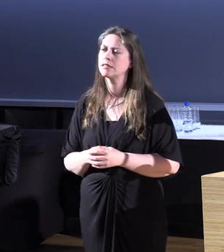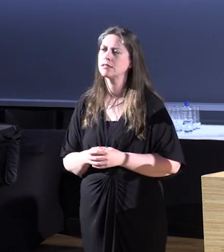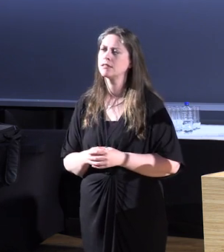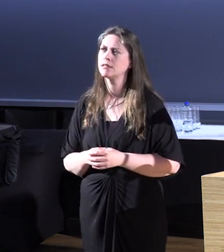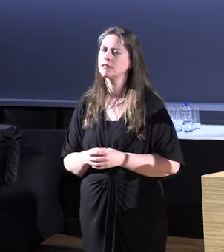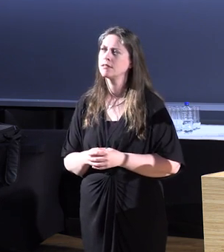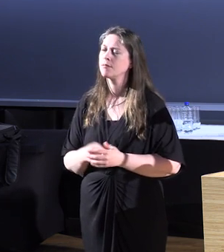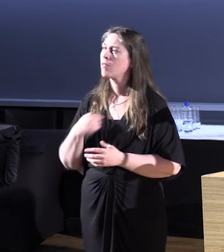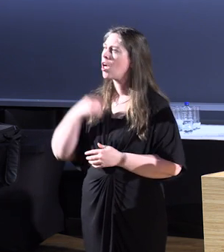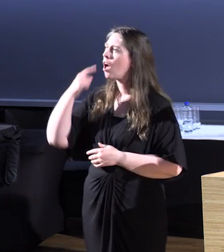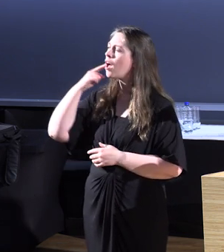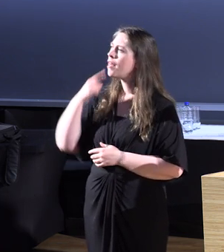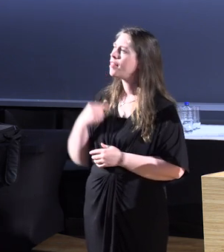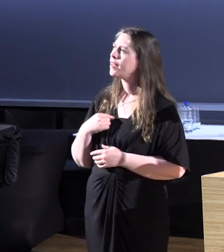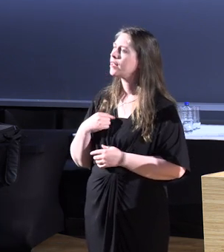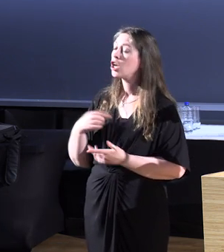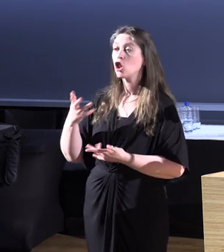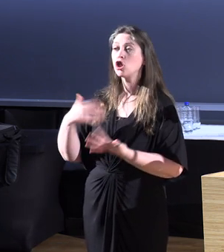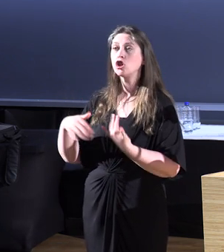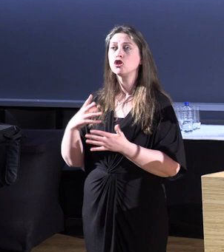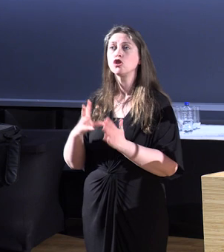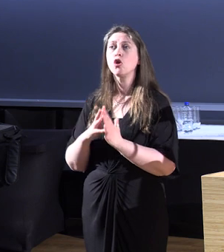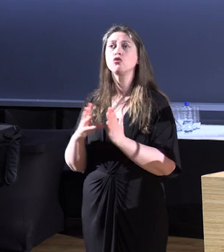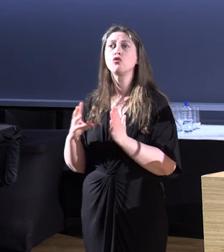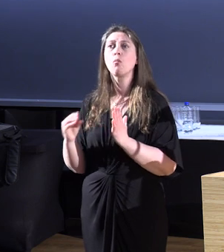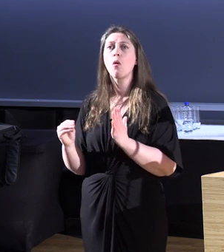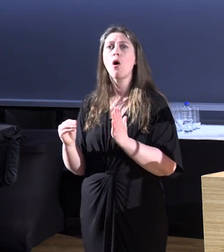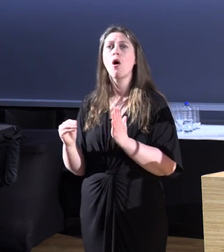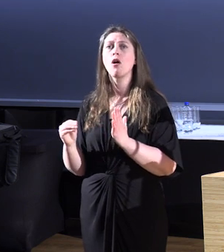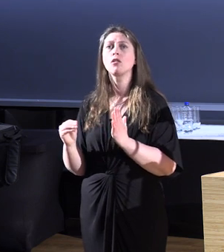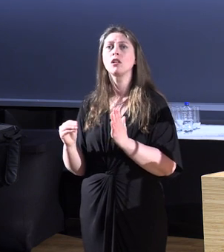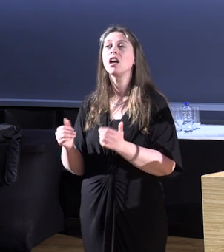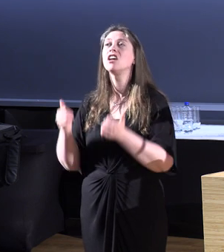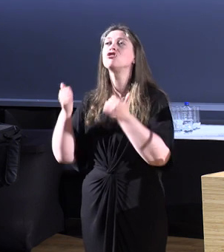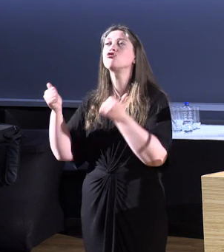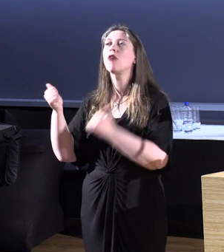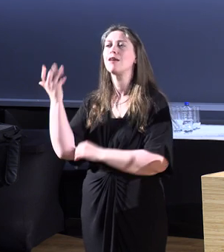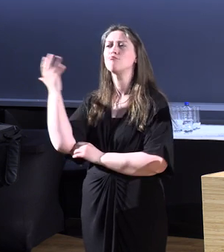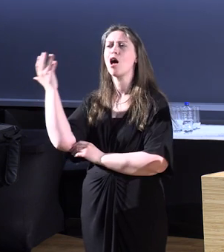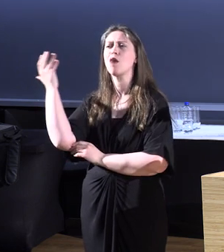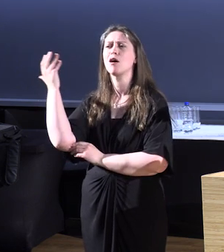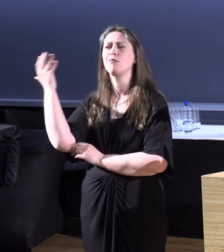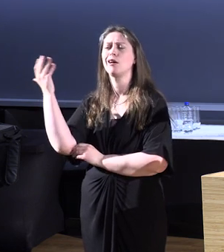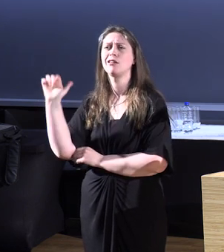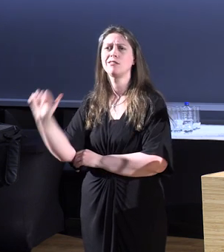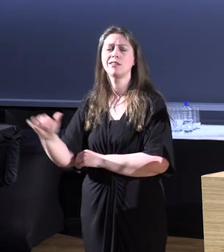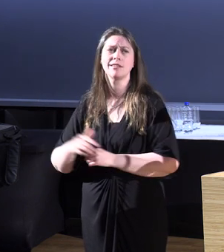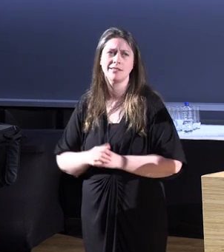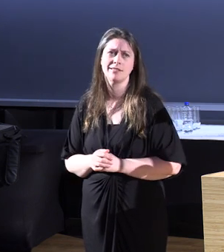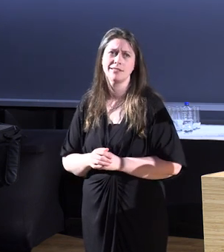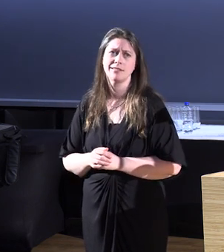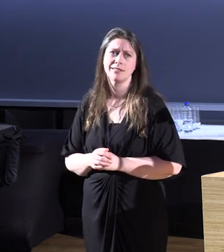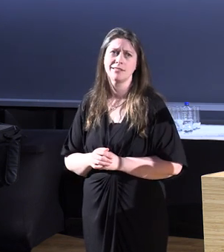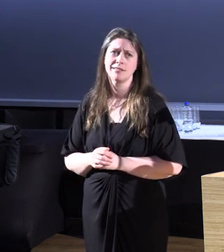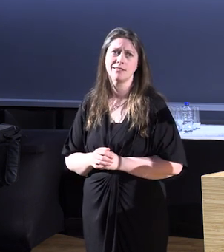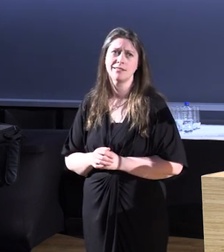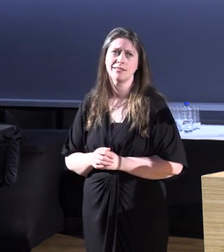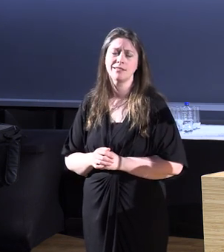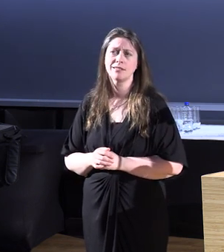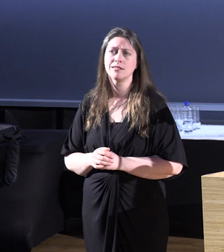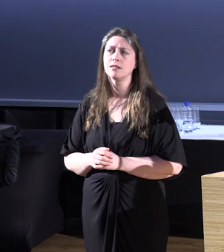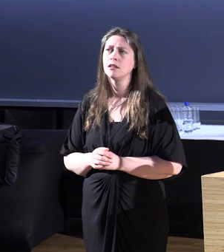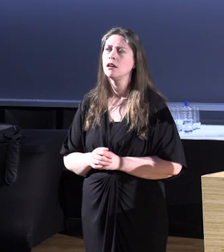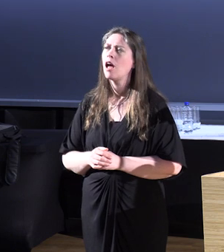I think the social model makes for great rhetoric and that's as